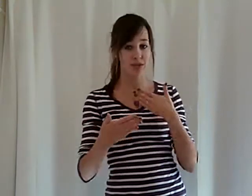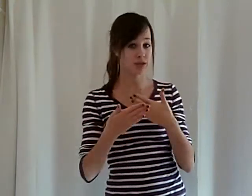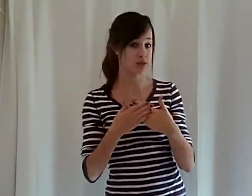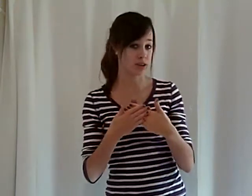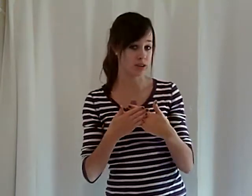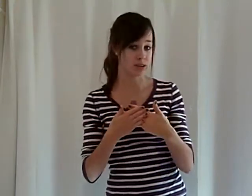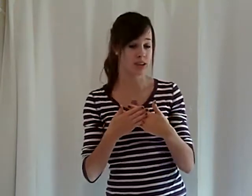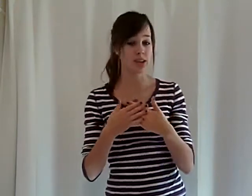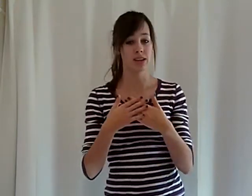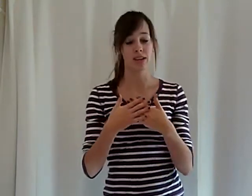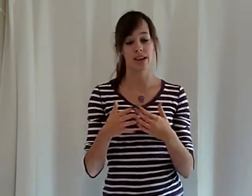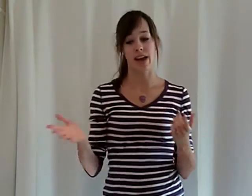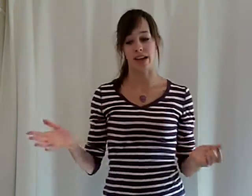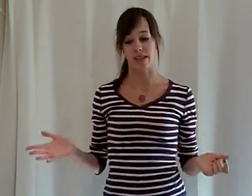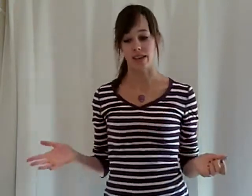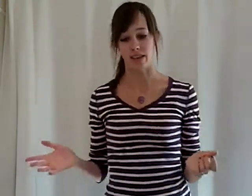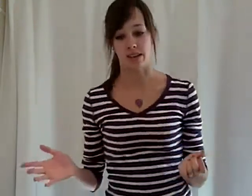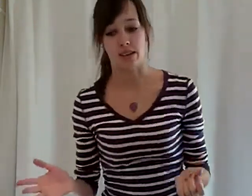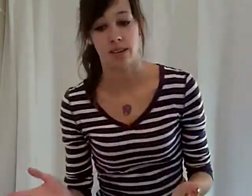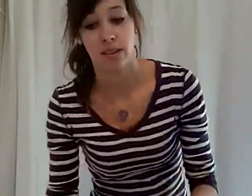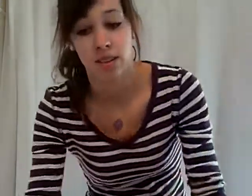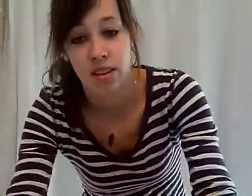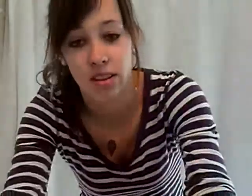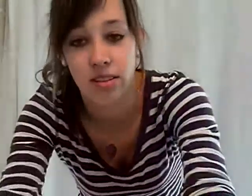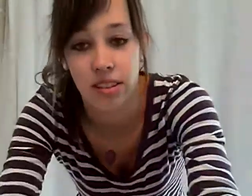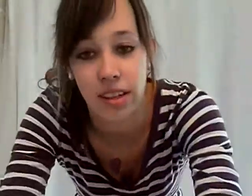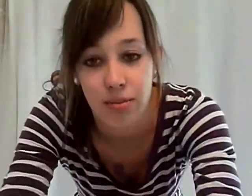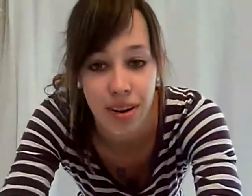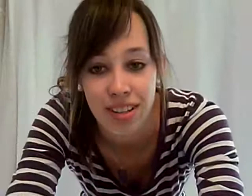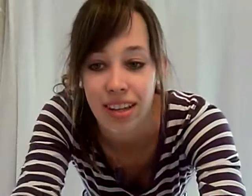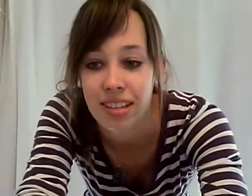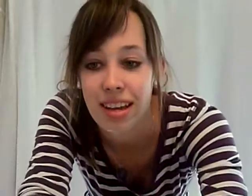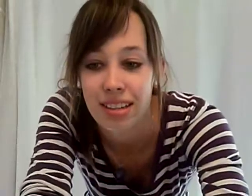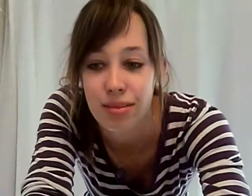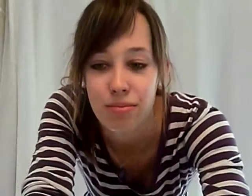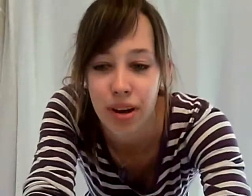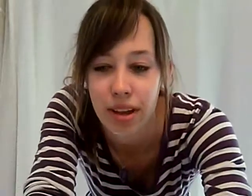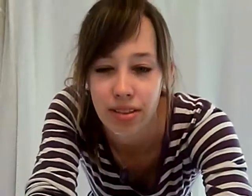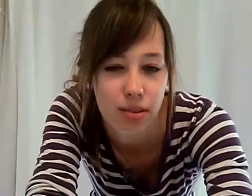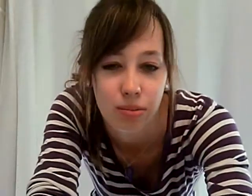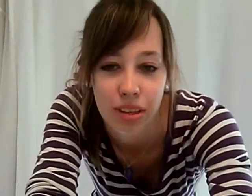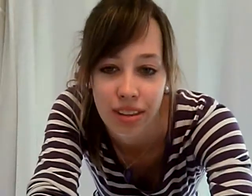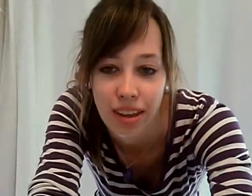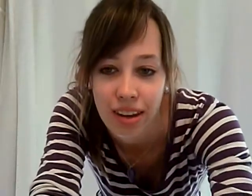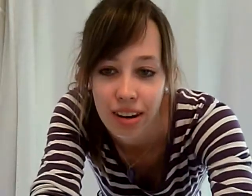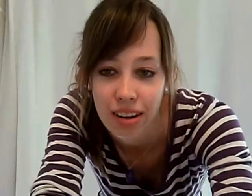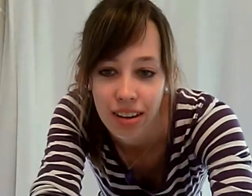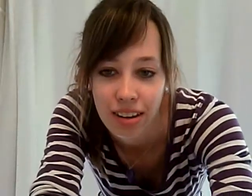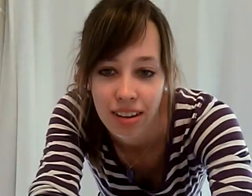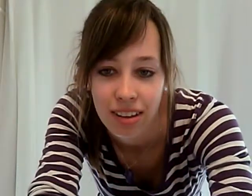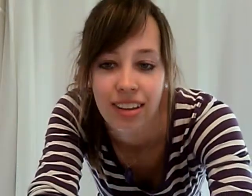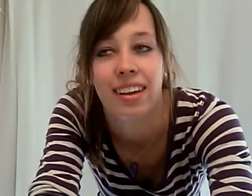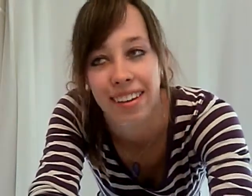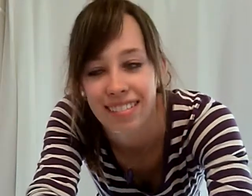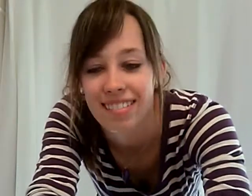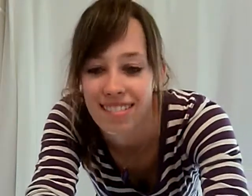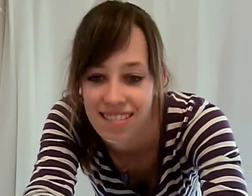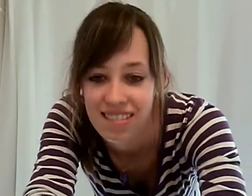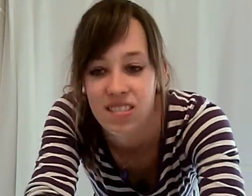closer. And then, here's the next part. Like, take a deep breath, something like that. Take a deep breath, then jump,